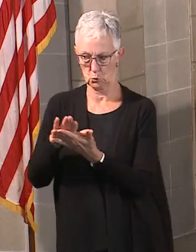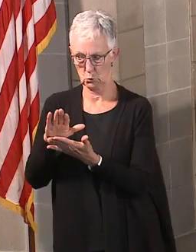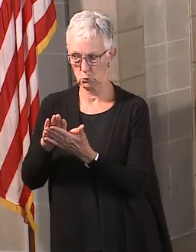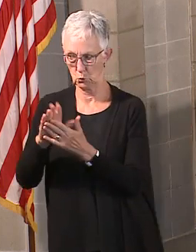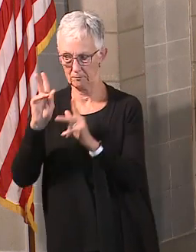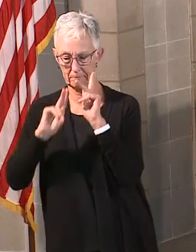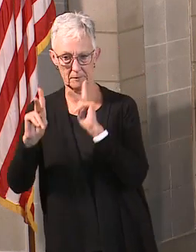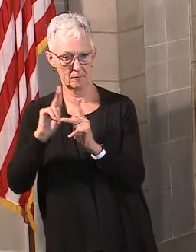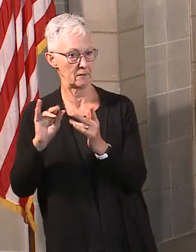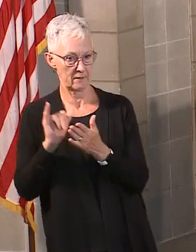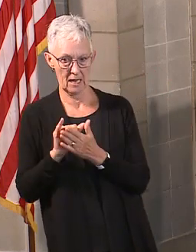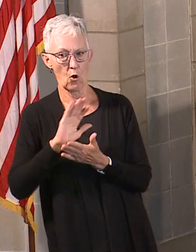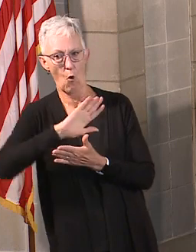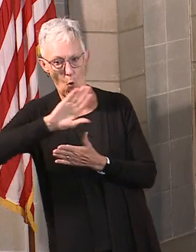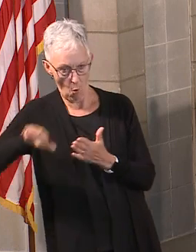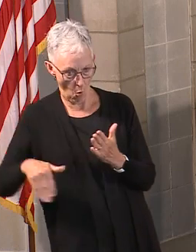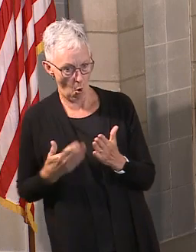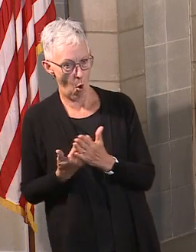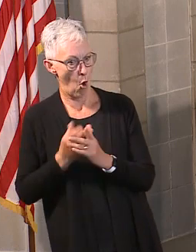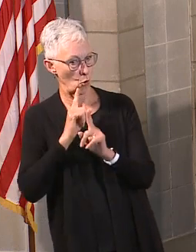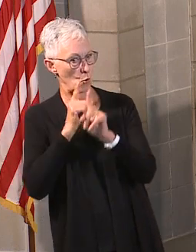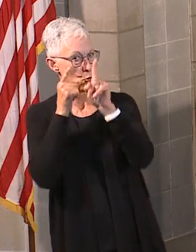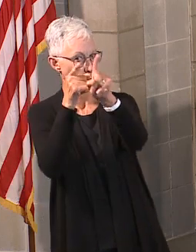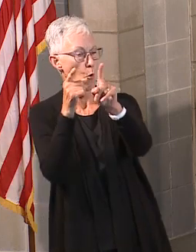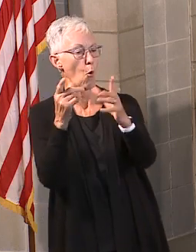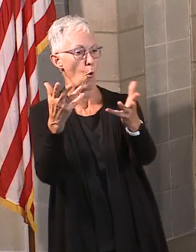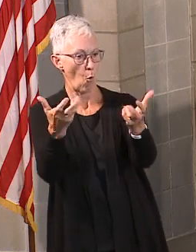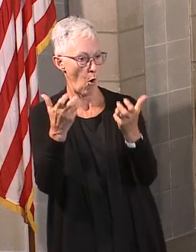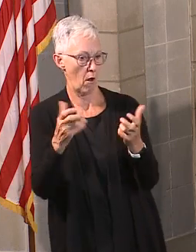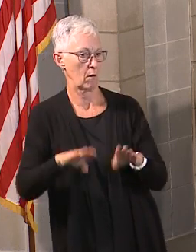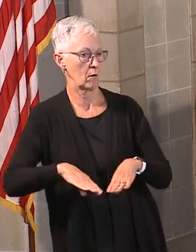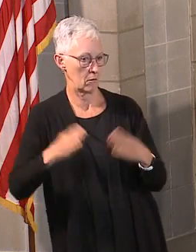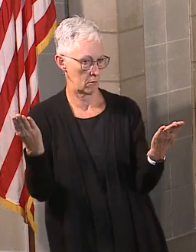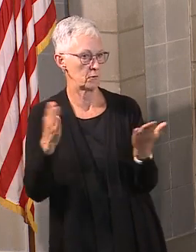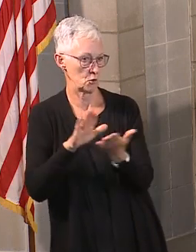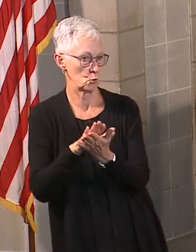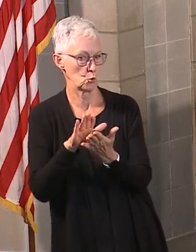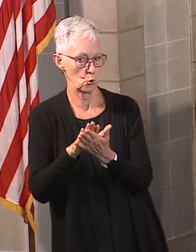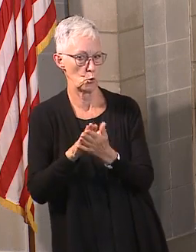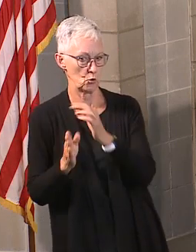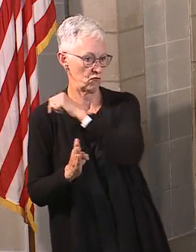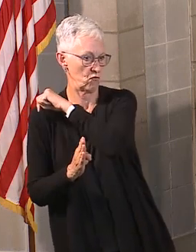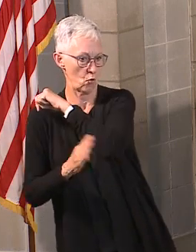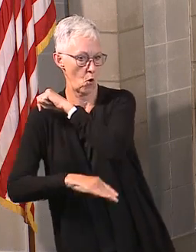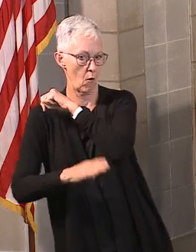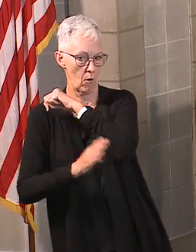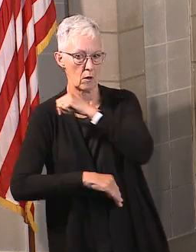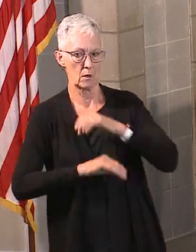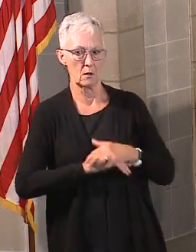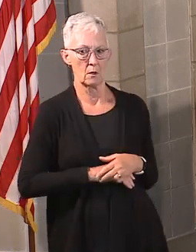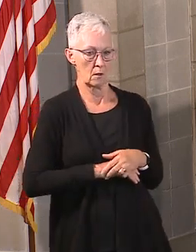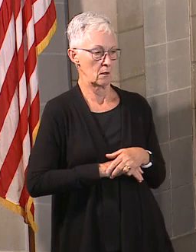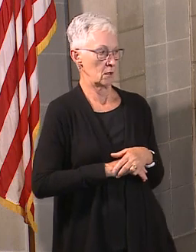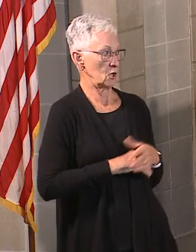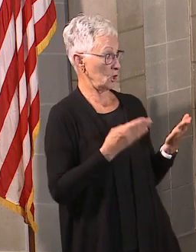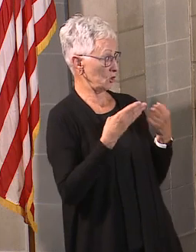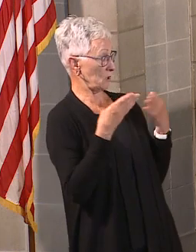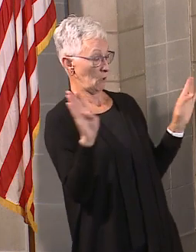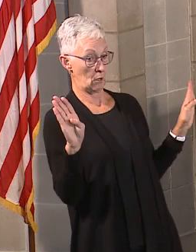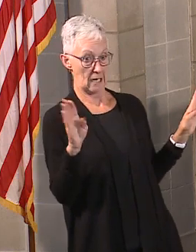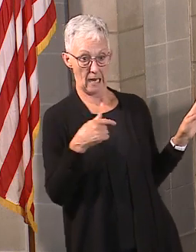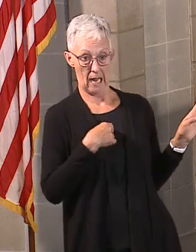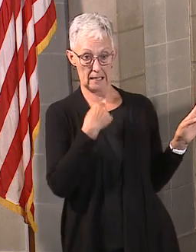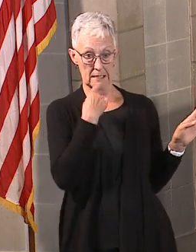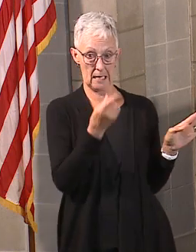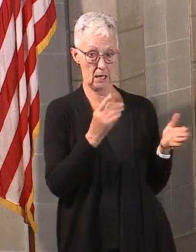get it to an environment where we can safely open for students. And so the path has been there. You know, what I would say generally to the communities at large,